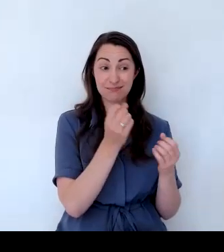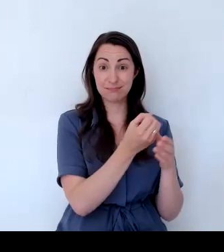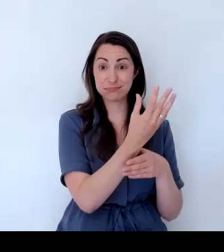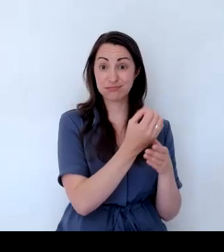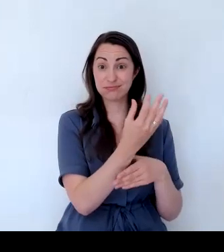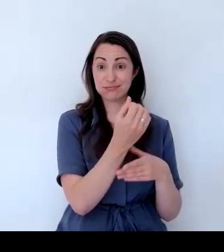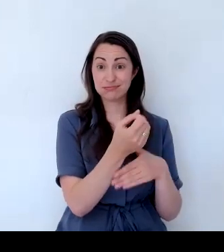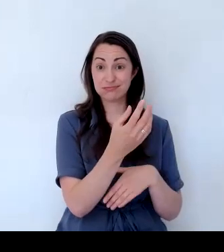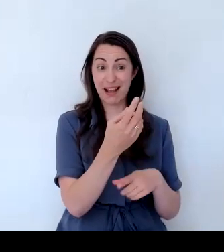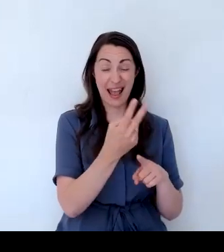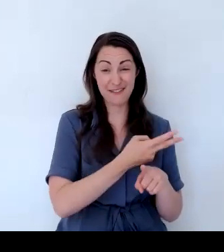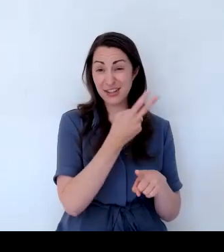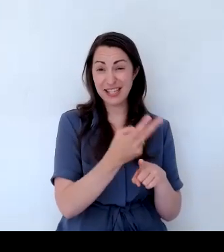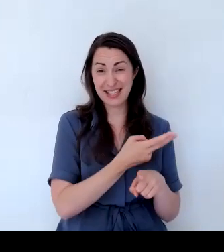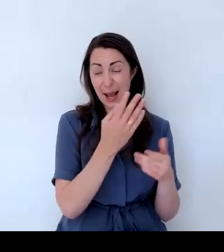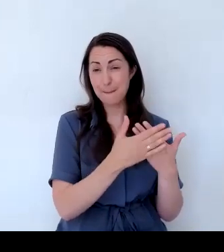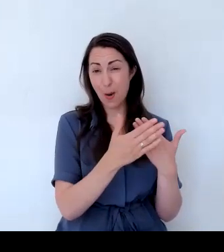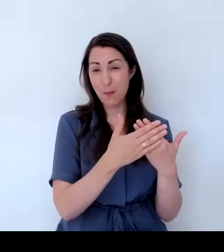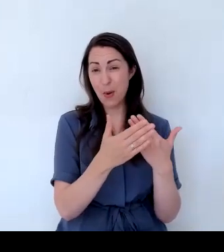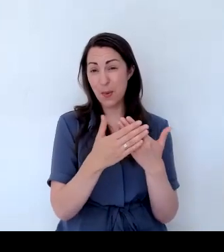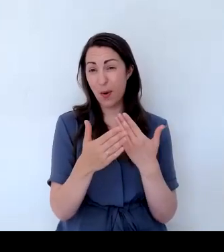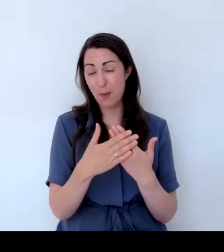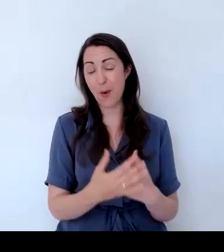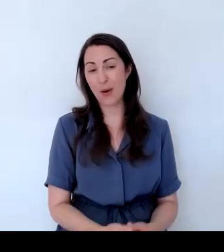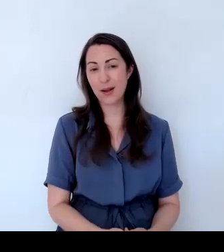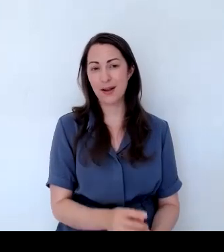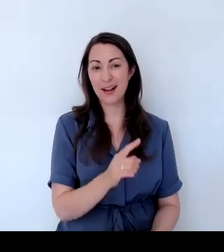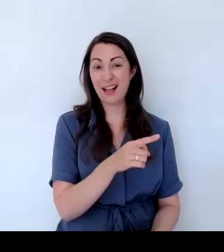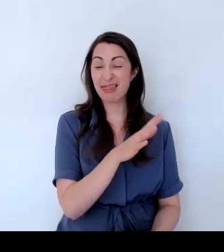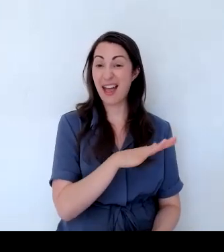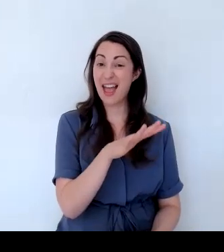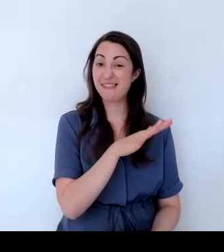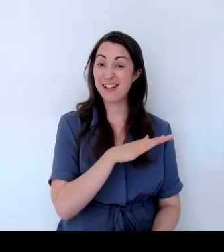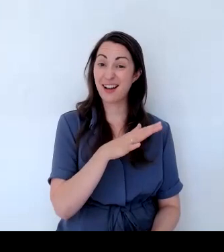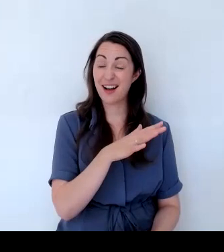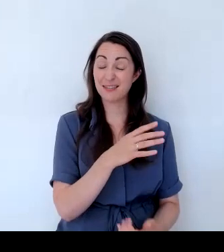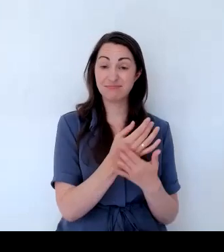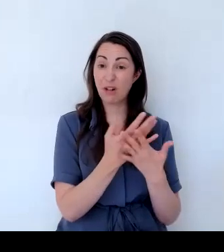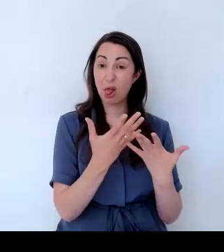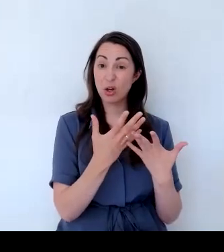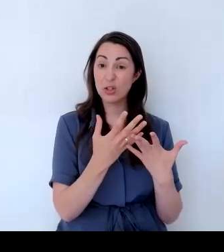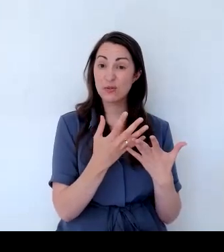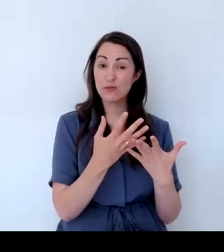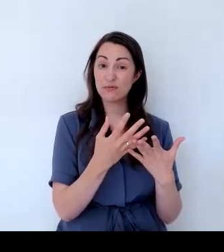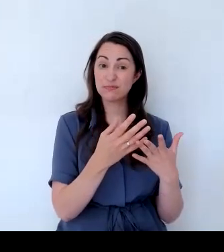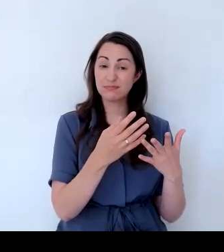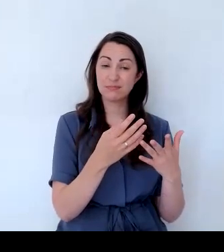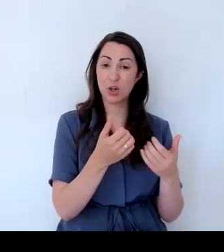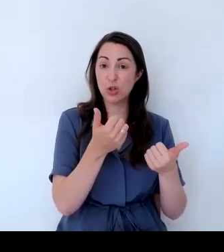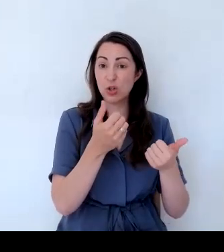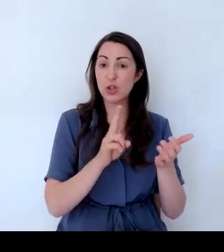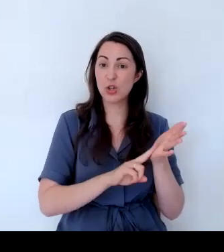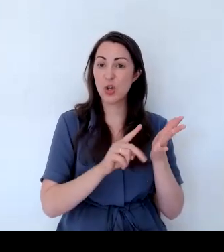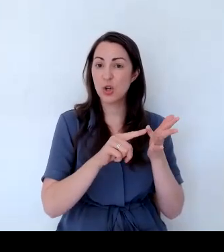quite bare. There isn't a lot of nutrients there. And they flower really, really well in that position.